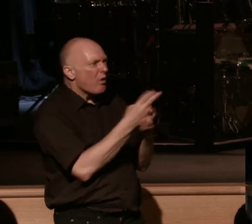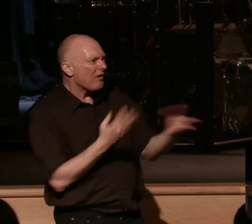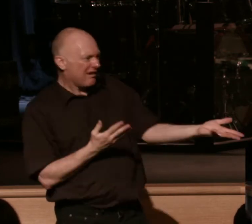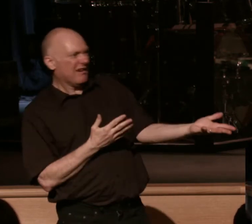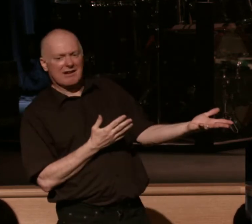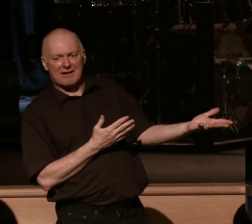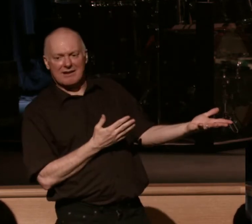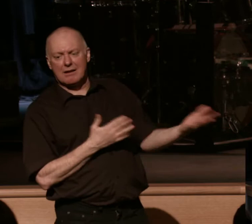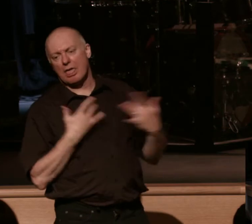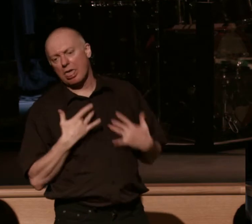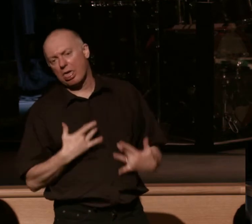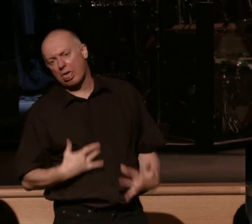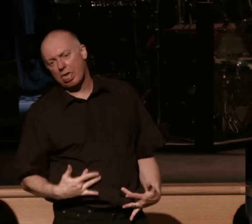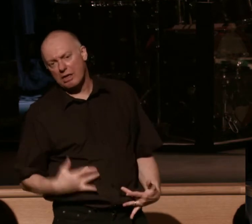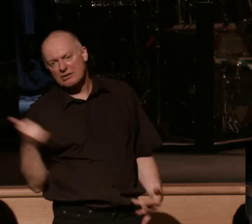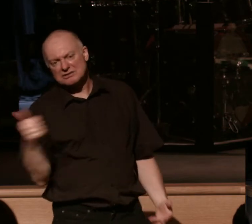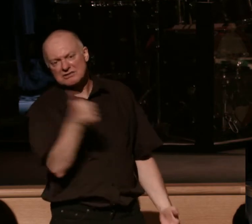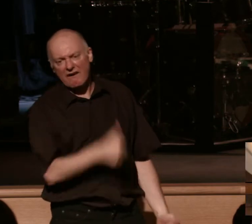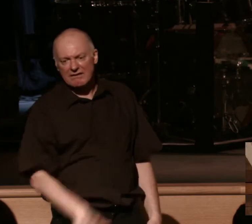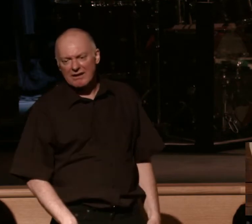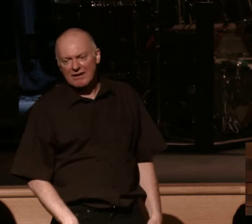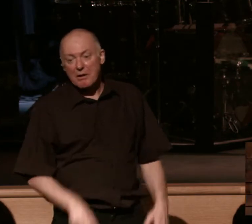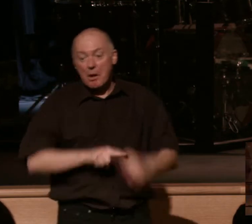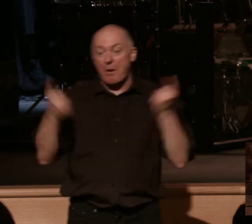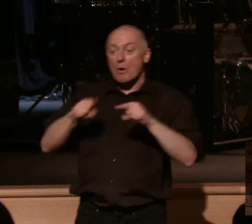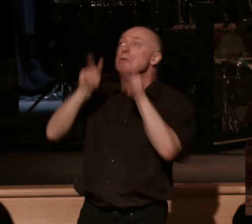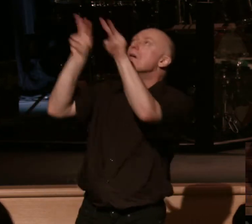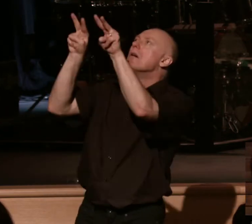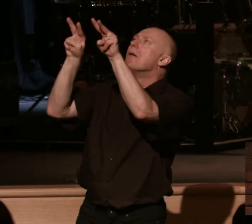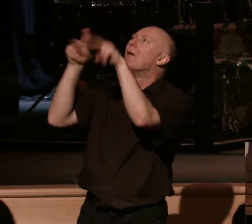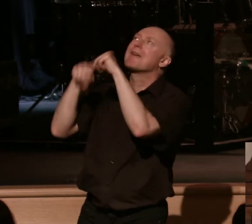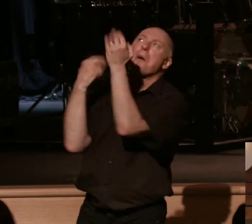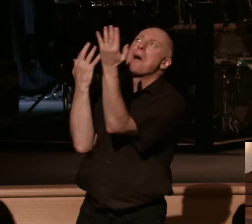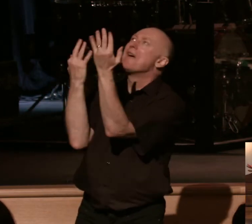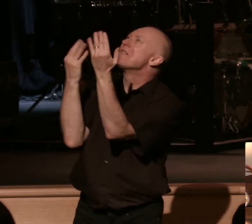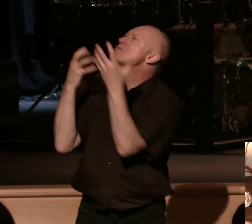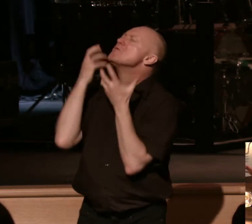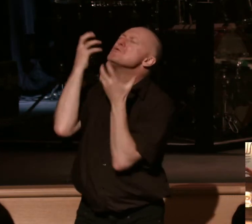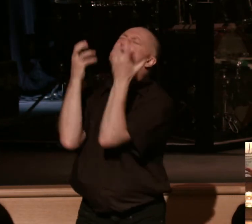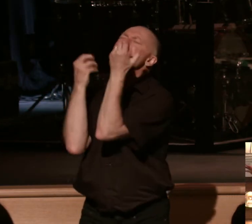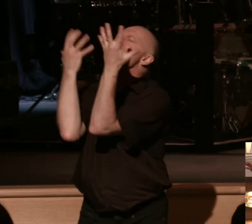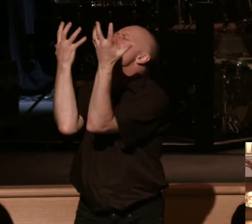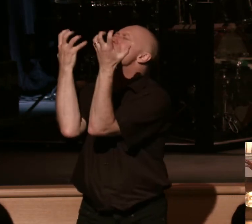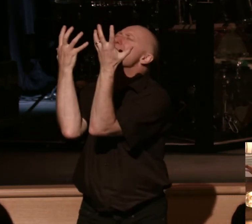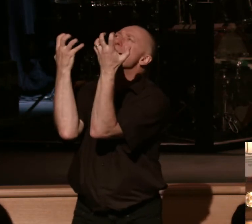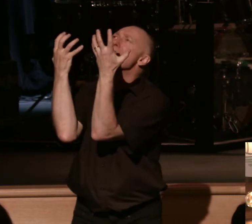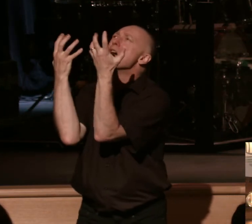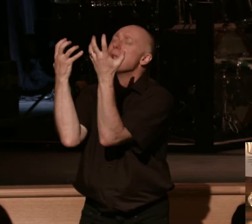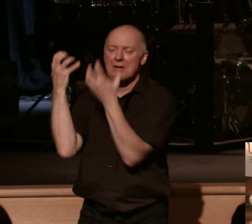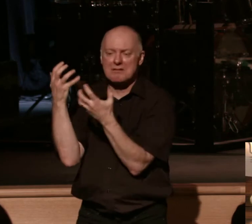depression. We focus on the eternal realities of glory in Jesus Christ, encouragement, hope, perseverance,